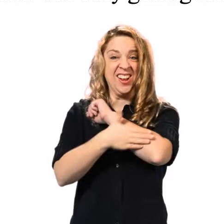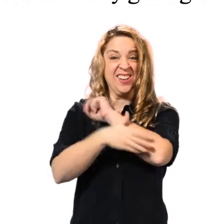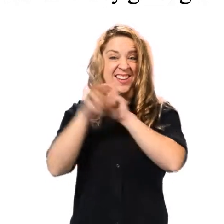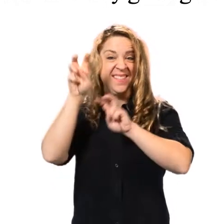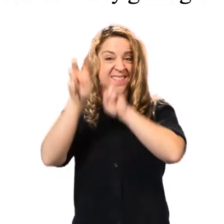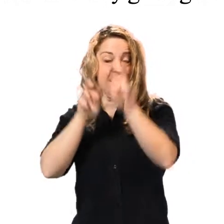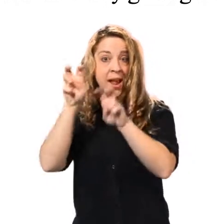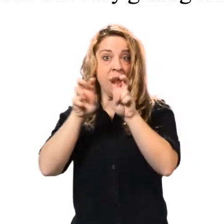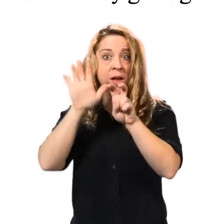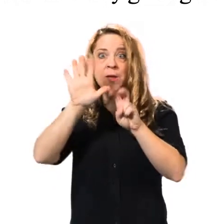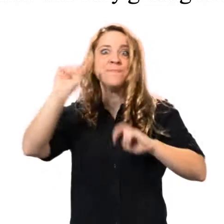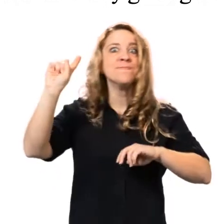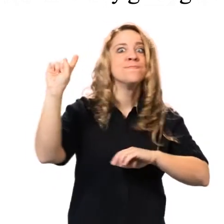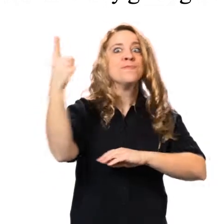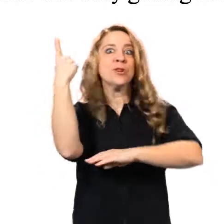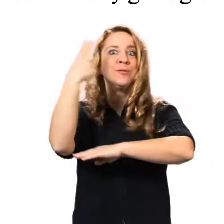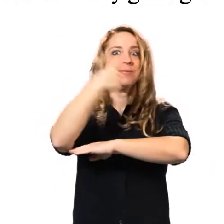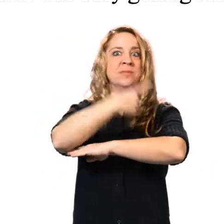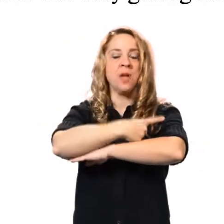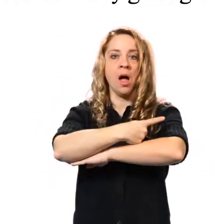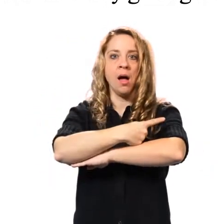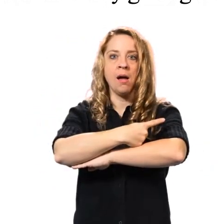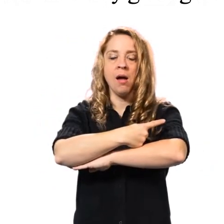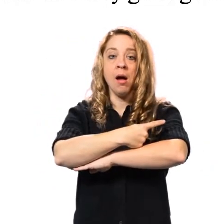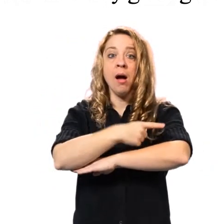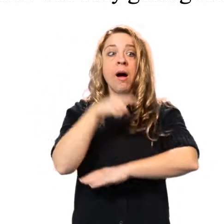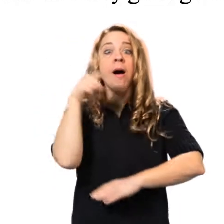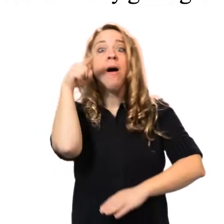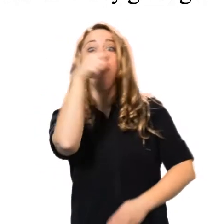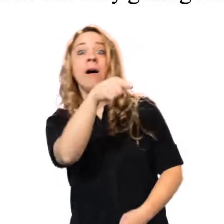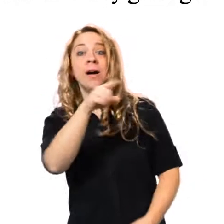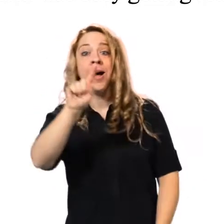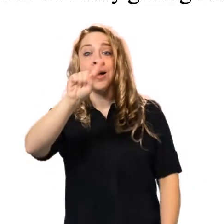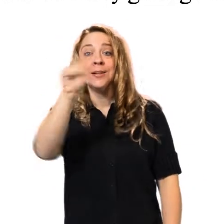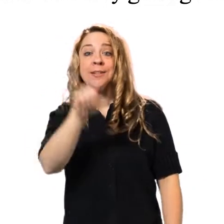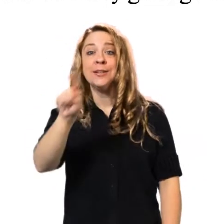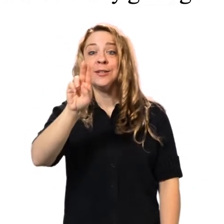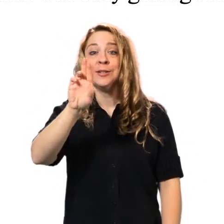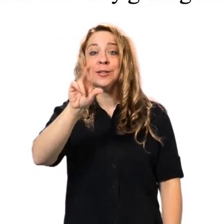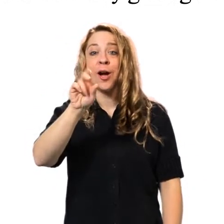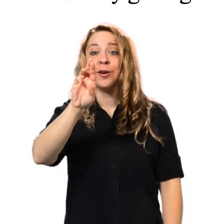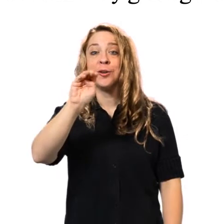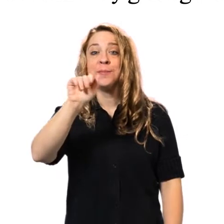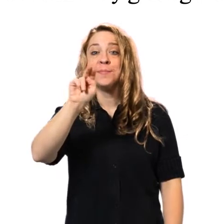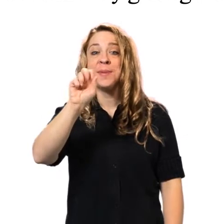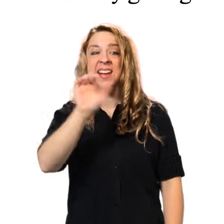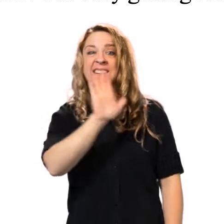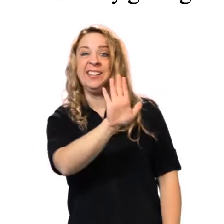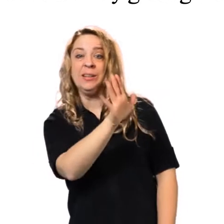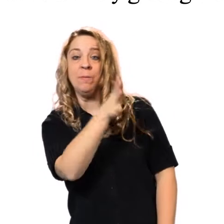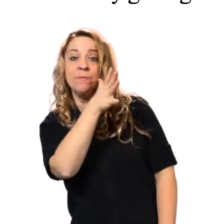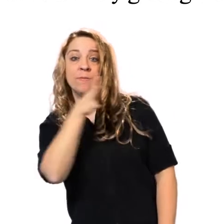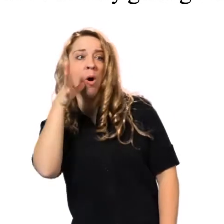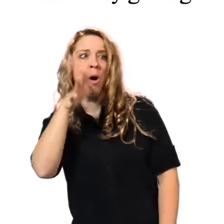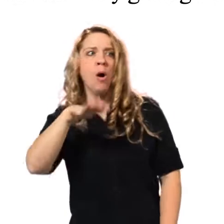It was the first day of the county fair. Everyone at the Zuckerman farm was busy getting ready.